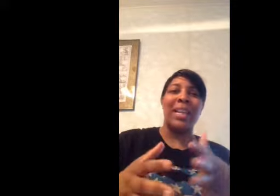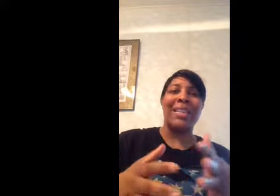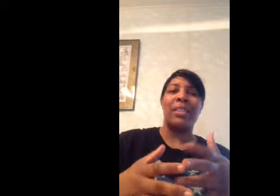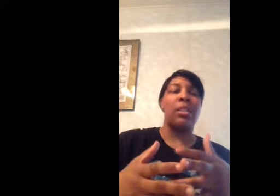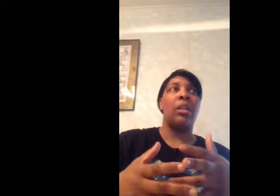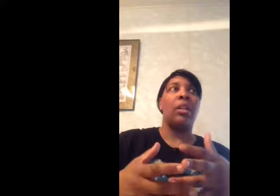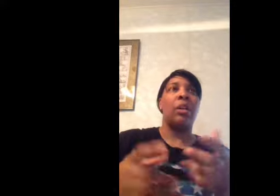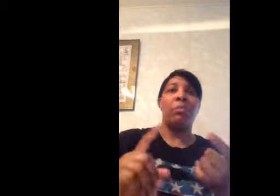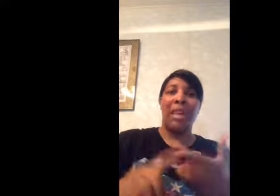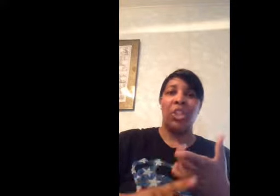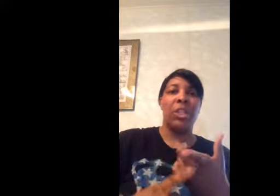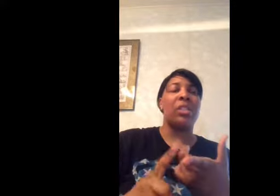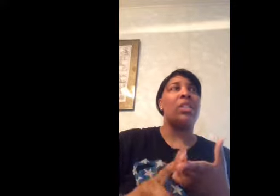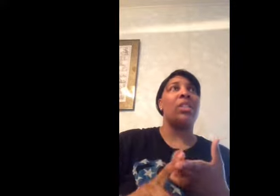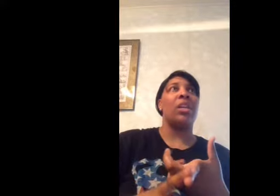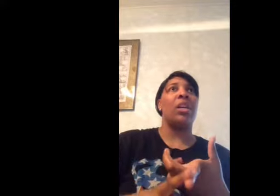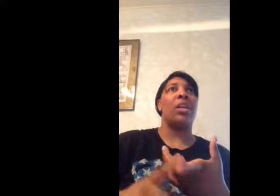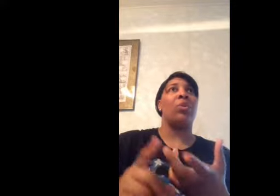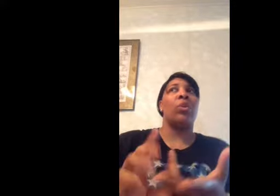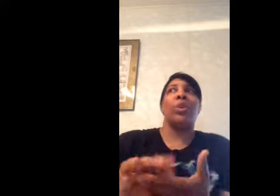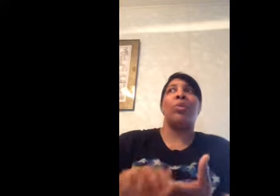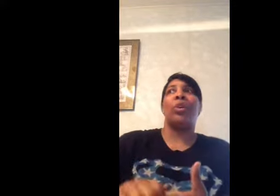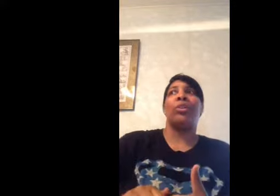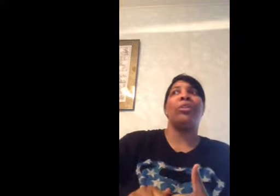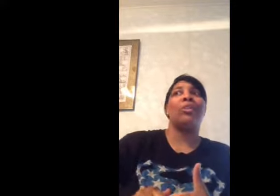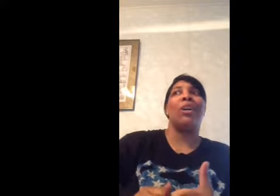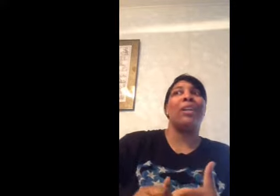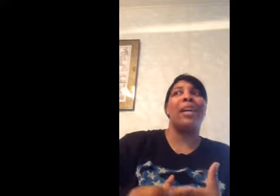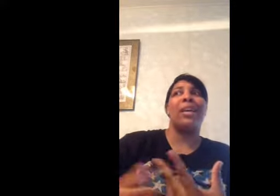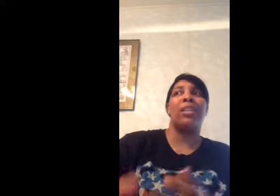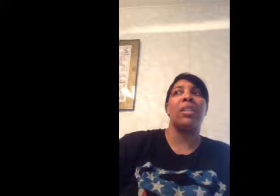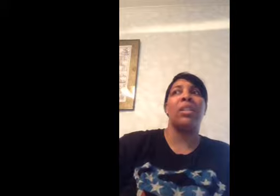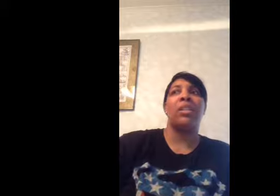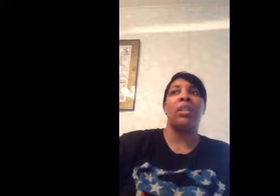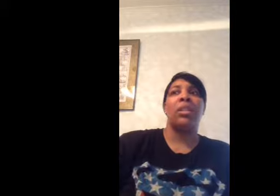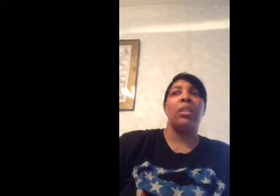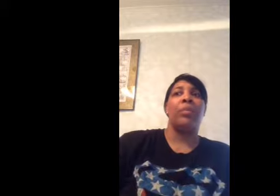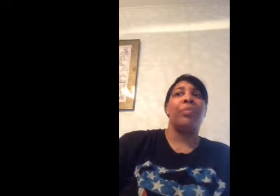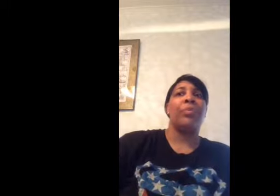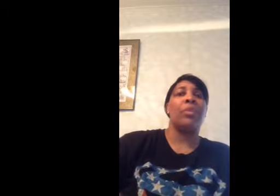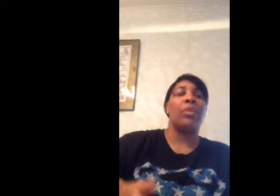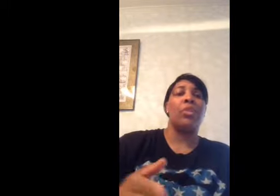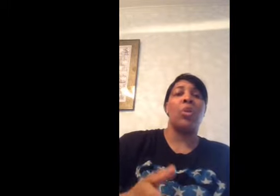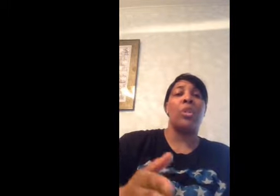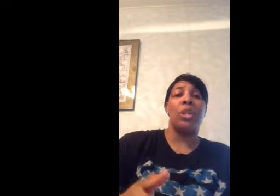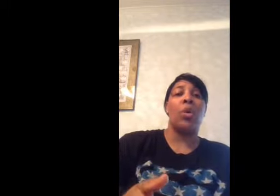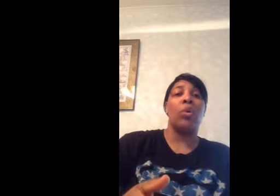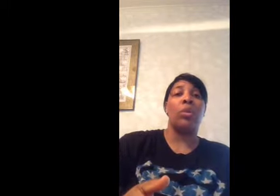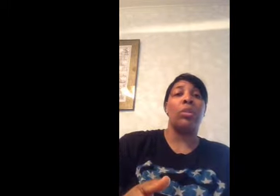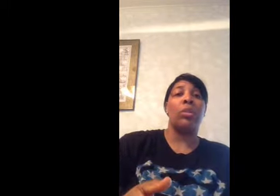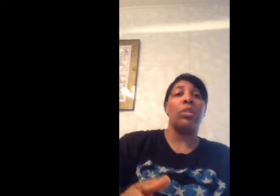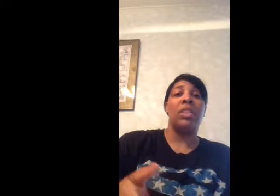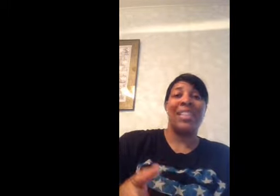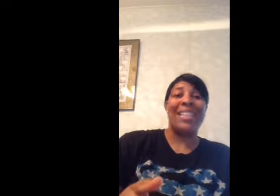as patients and where we weren't looked on as so and so disease